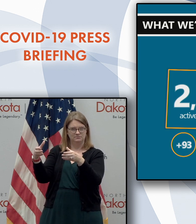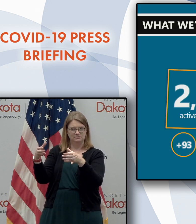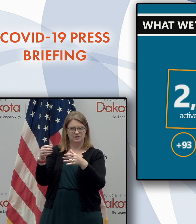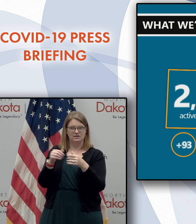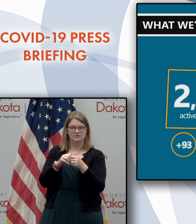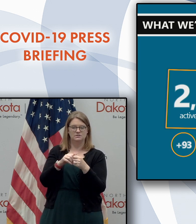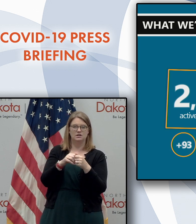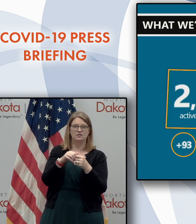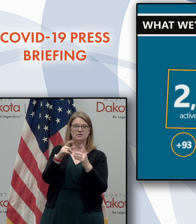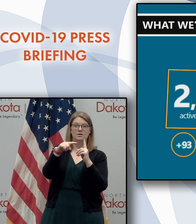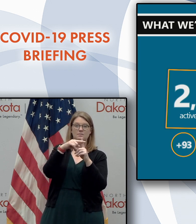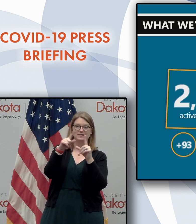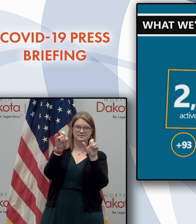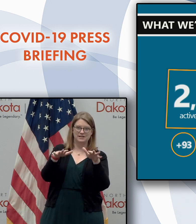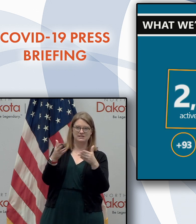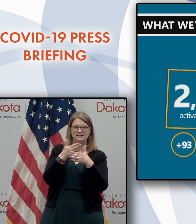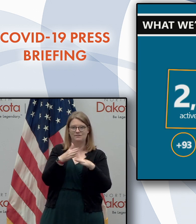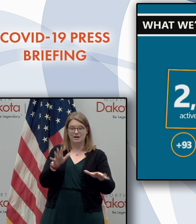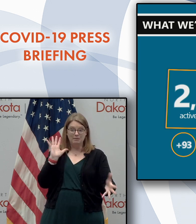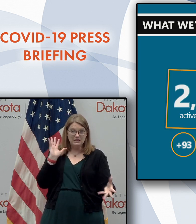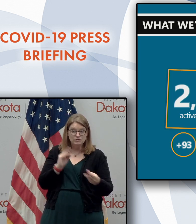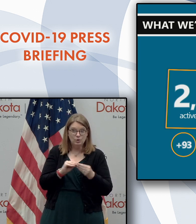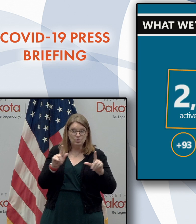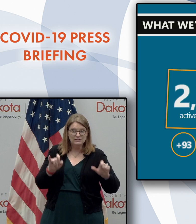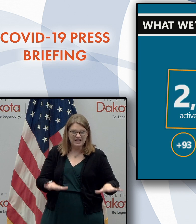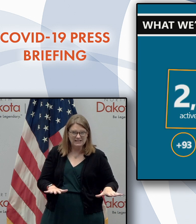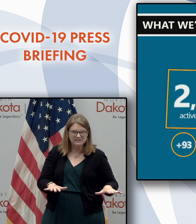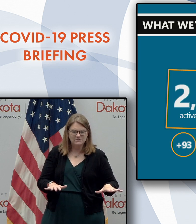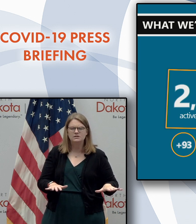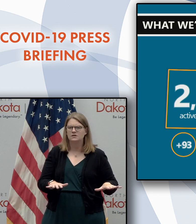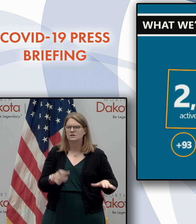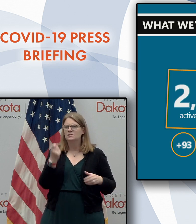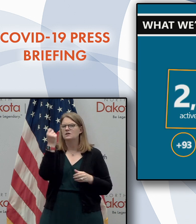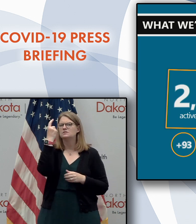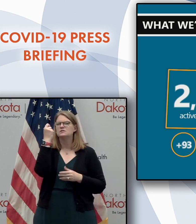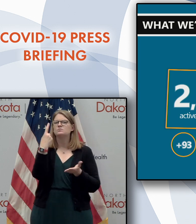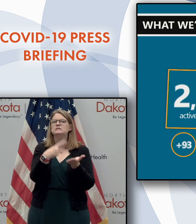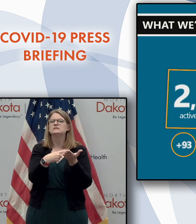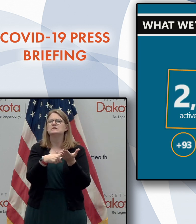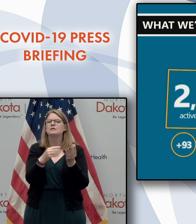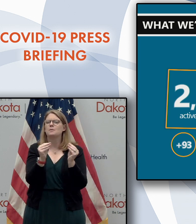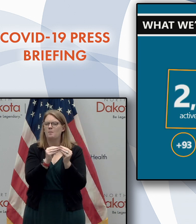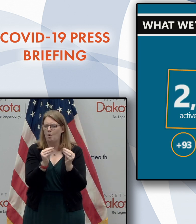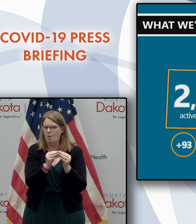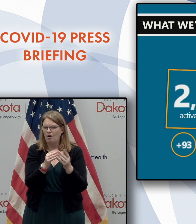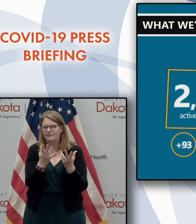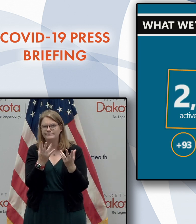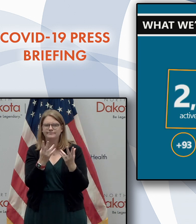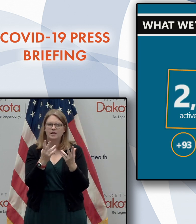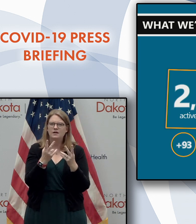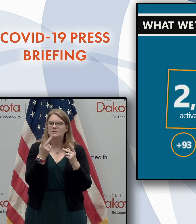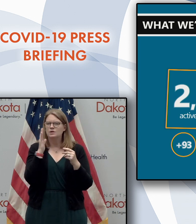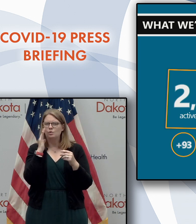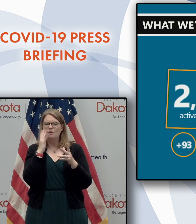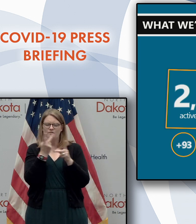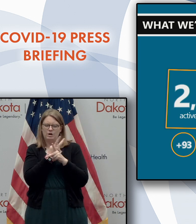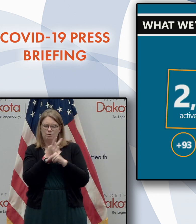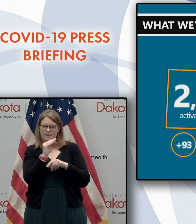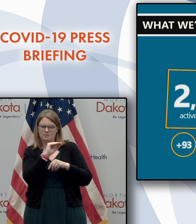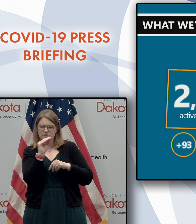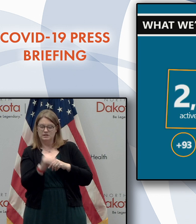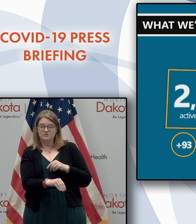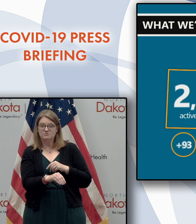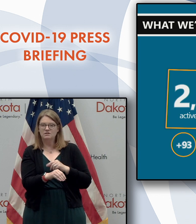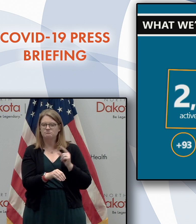total tests. And again, we'll talk more about this today about calculating percentages. But this is the way the